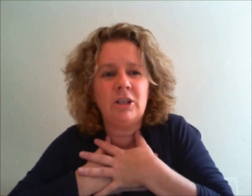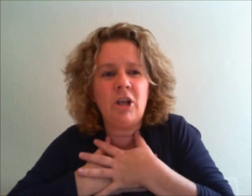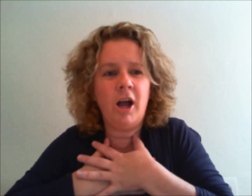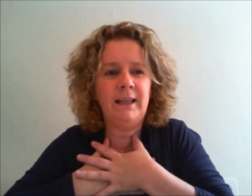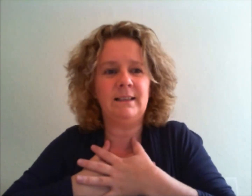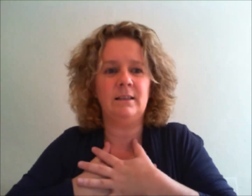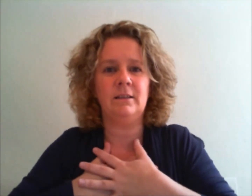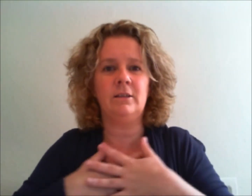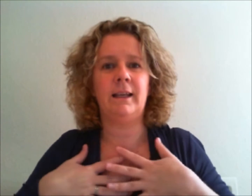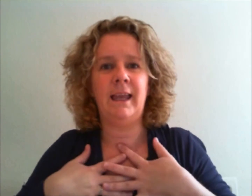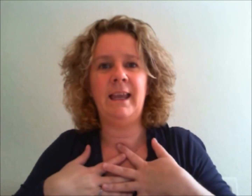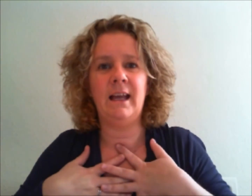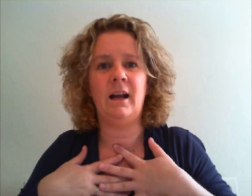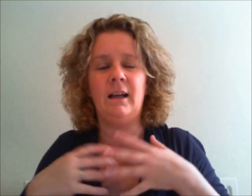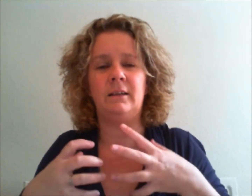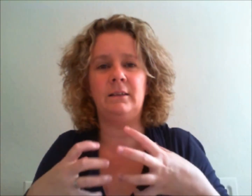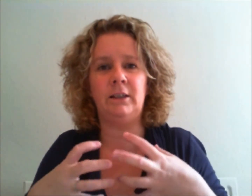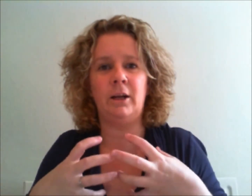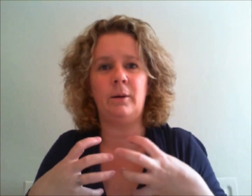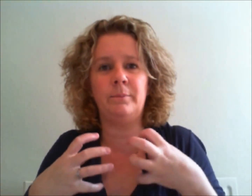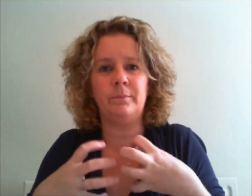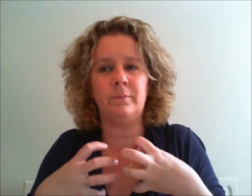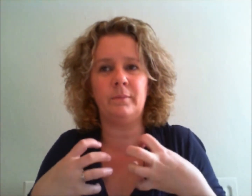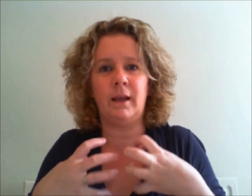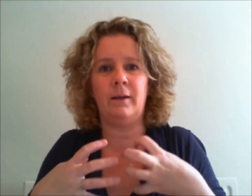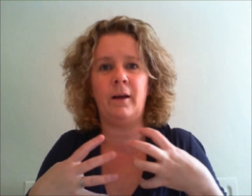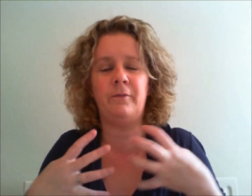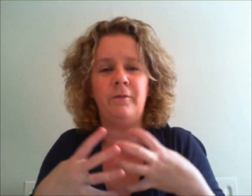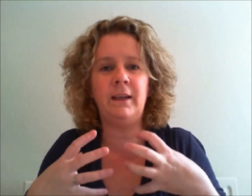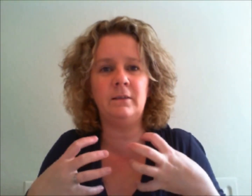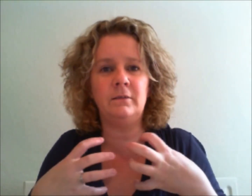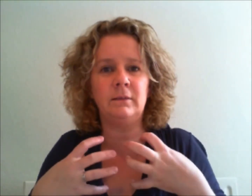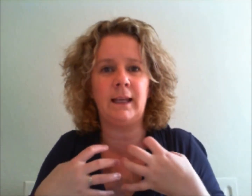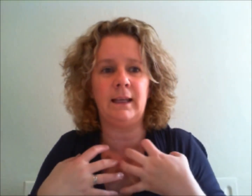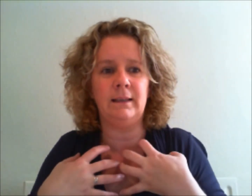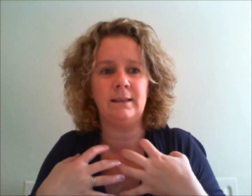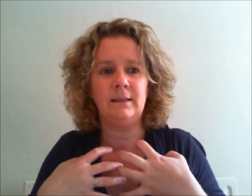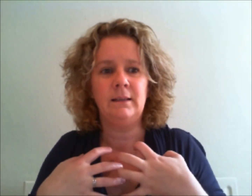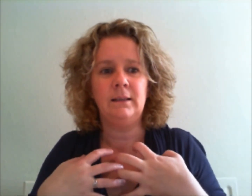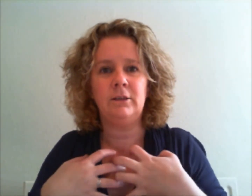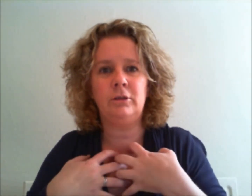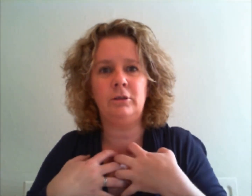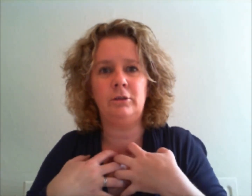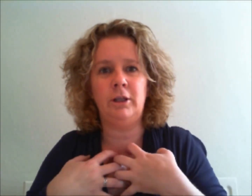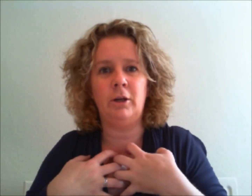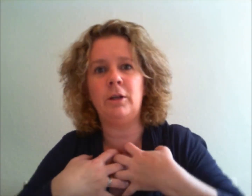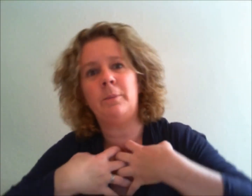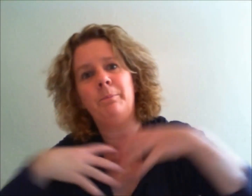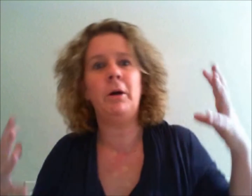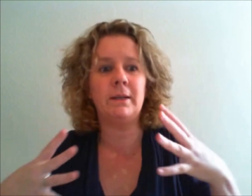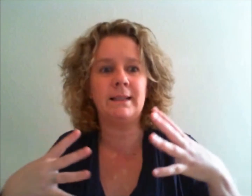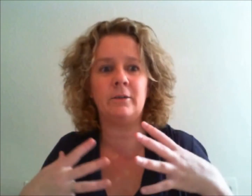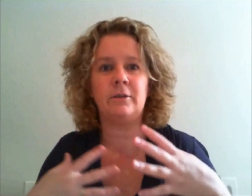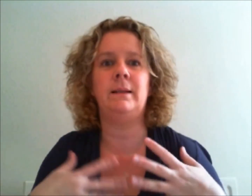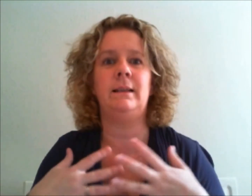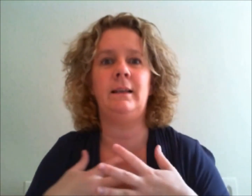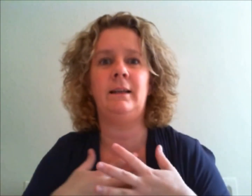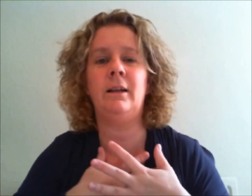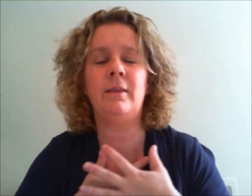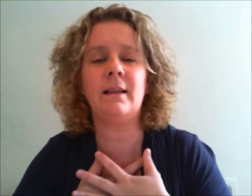tight so like here and you know I'm I feel like it's you know going to burst out of me you know that